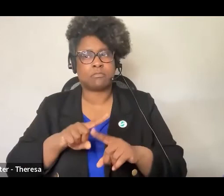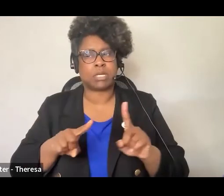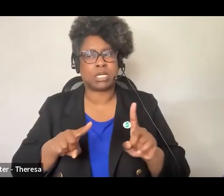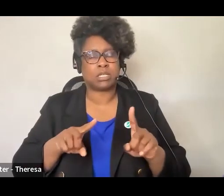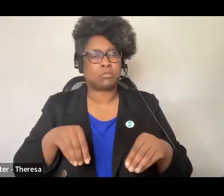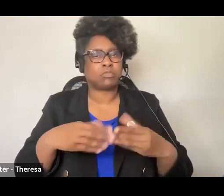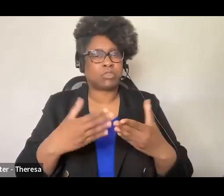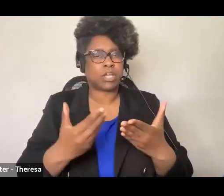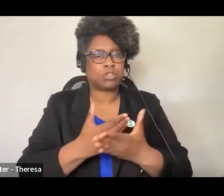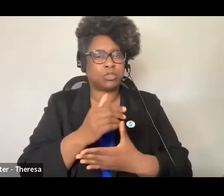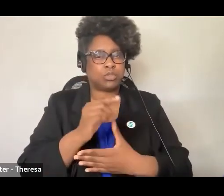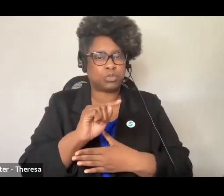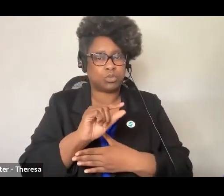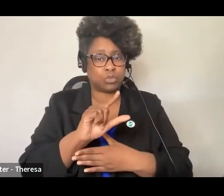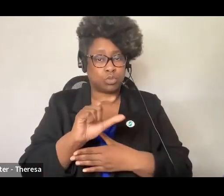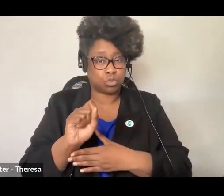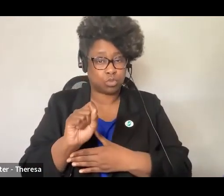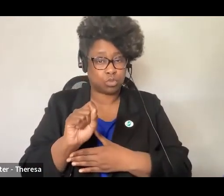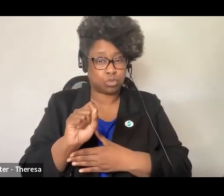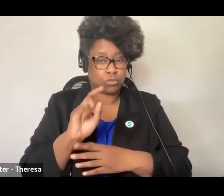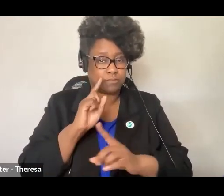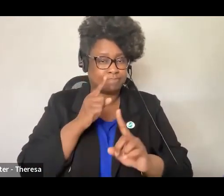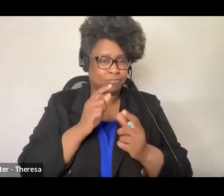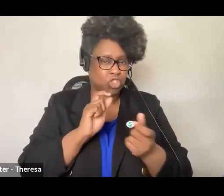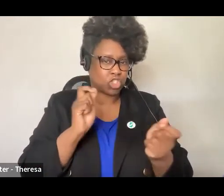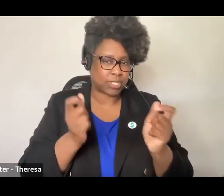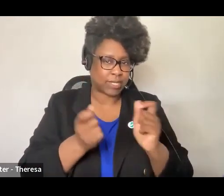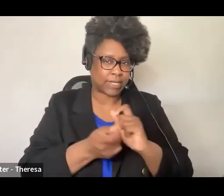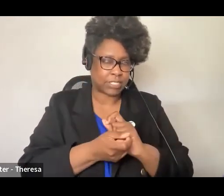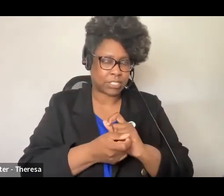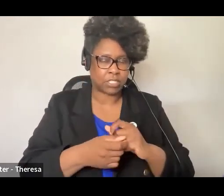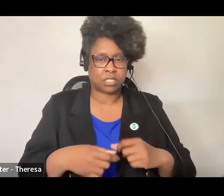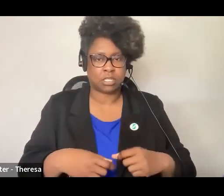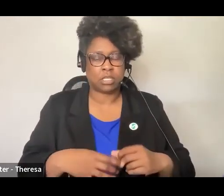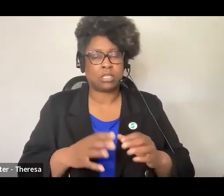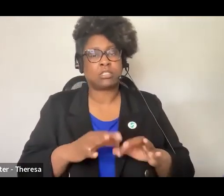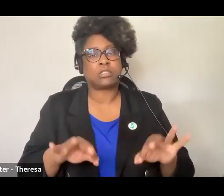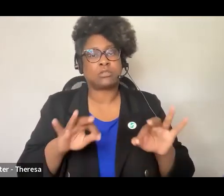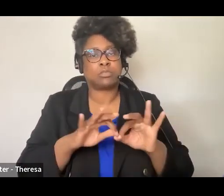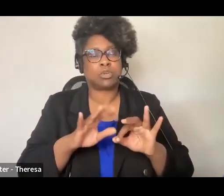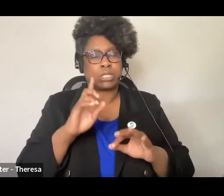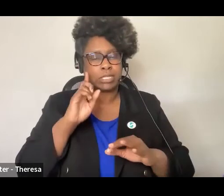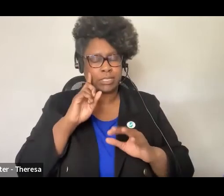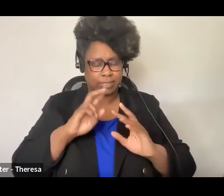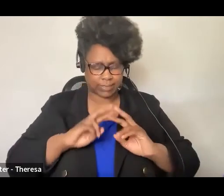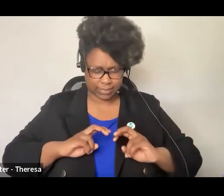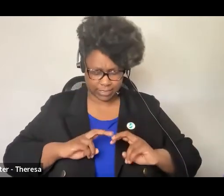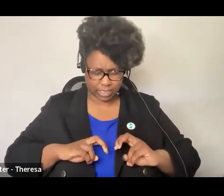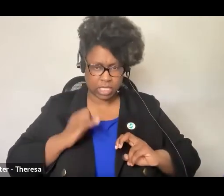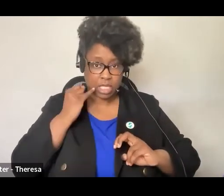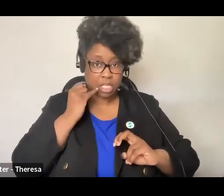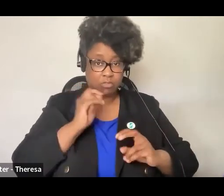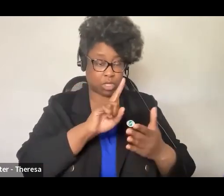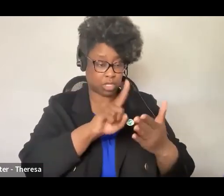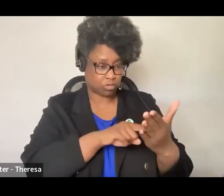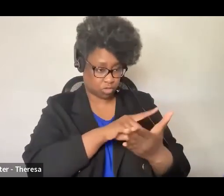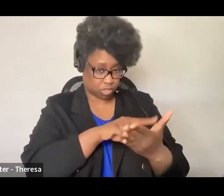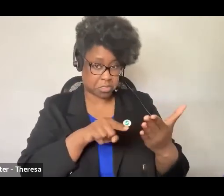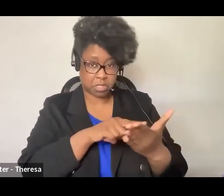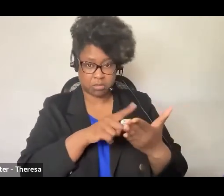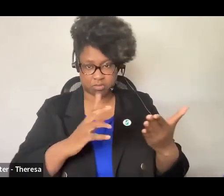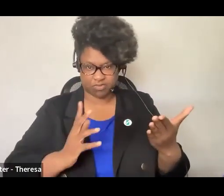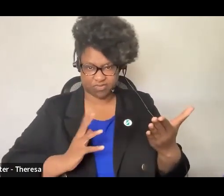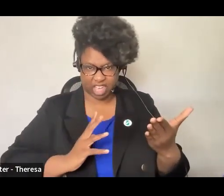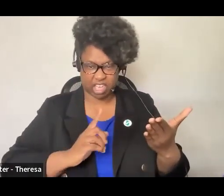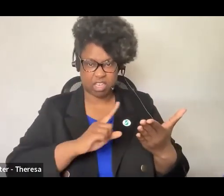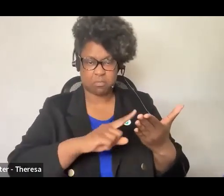people some new tools for change. I think it's really incumbent upon us to think deeply about what can we, if we critique something, what can we suggest that might be different